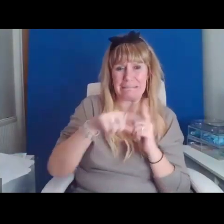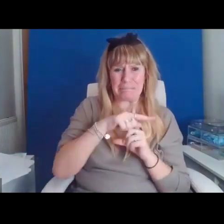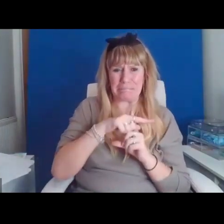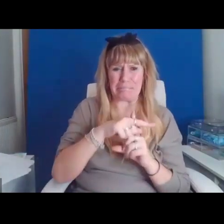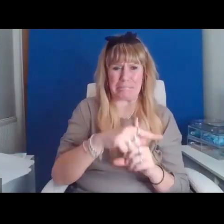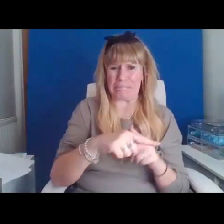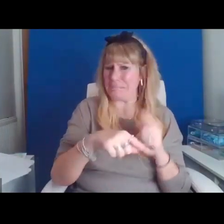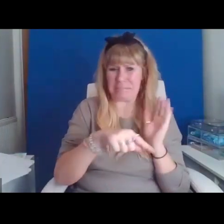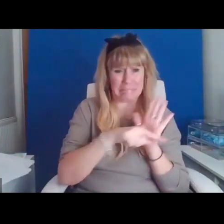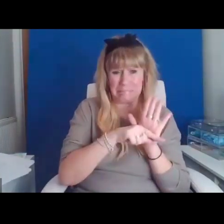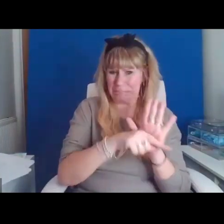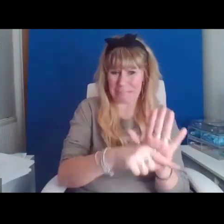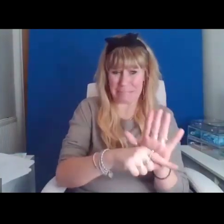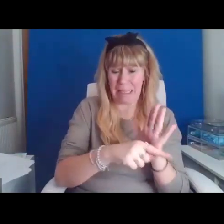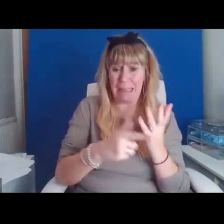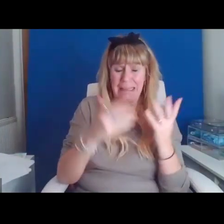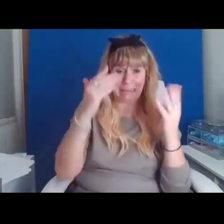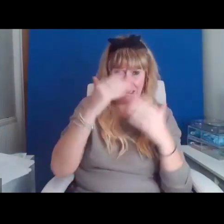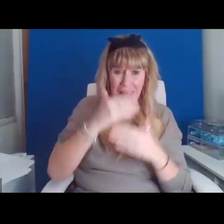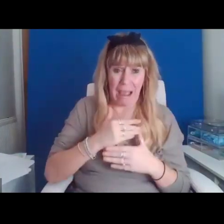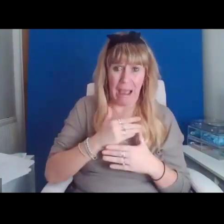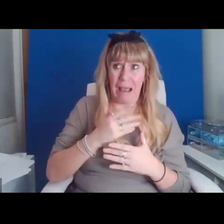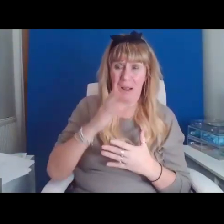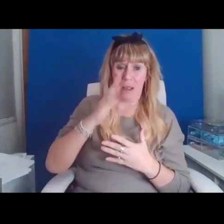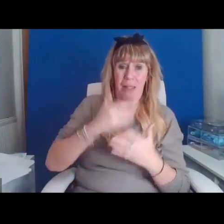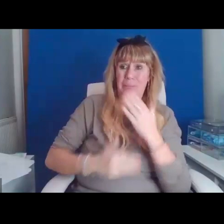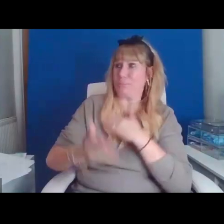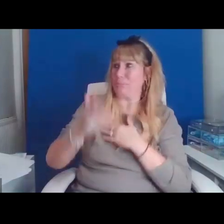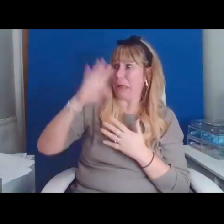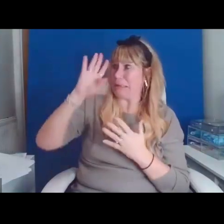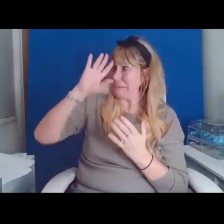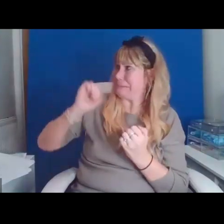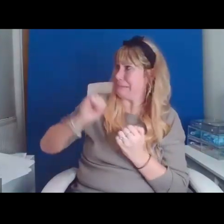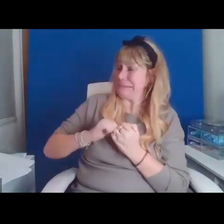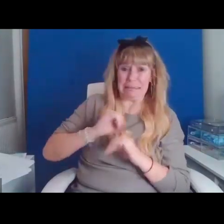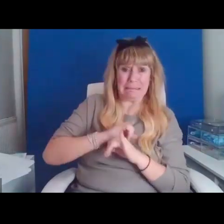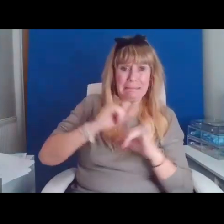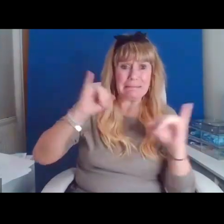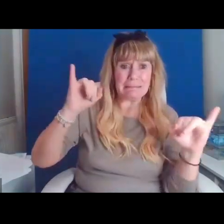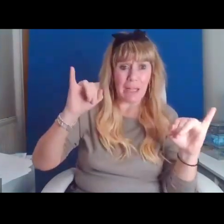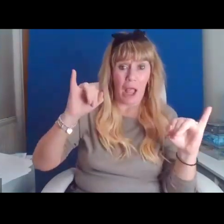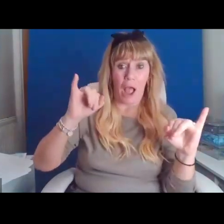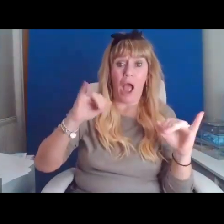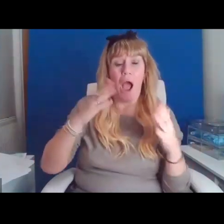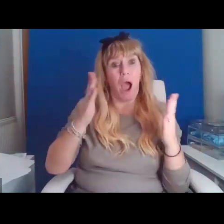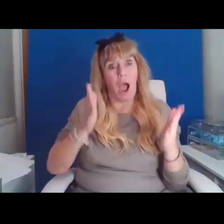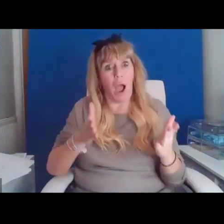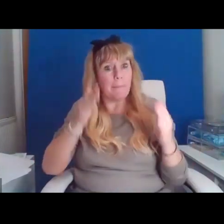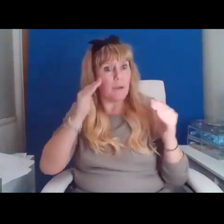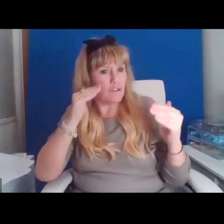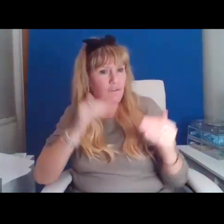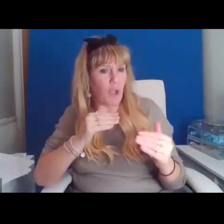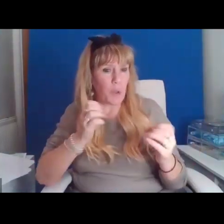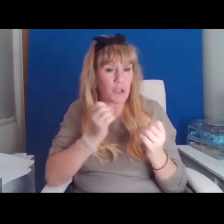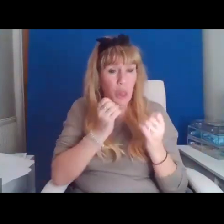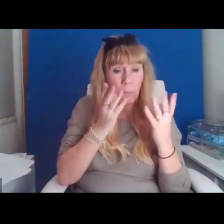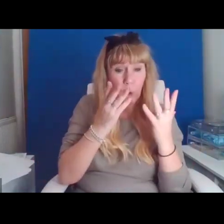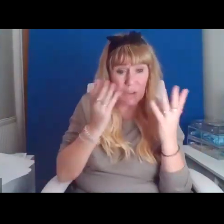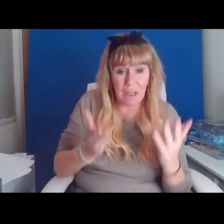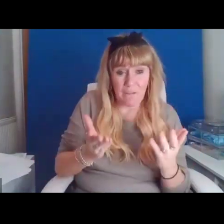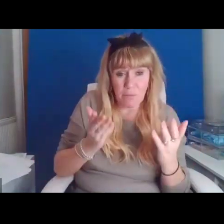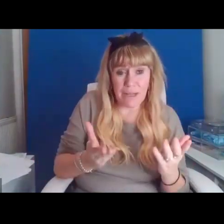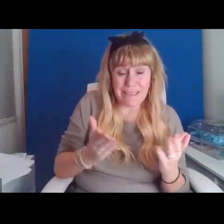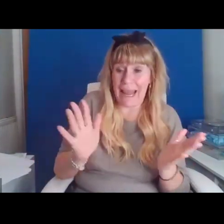past. Didn't anything good happen? I should focus on the beauty of the present, happy times,